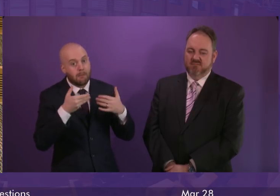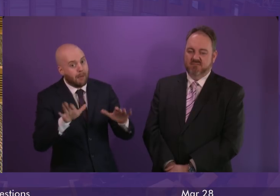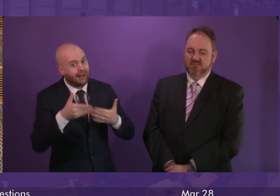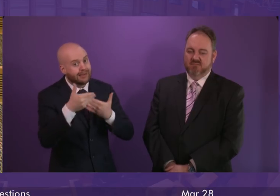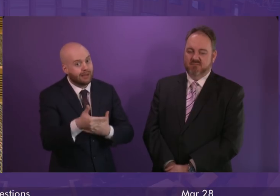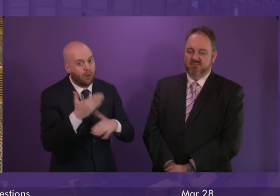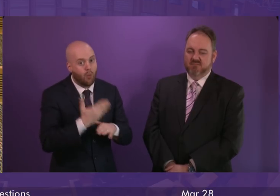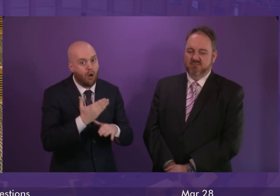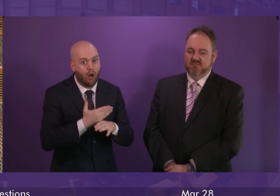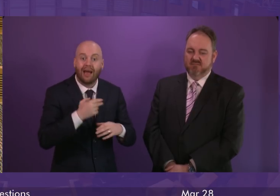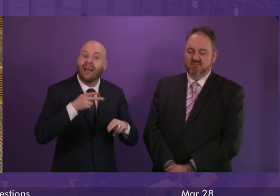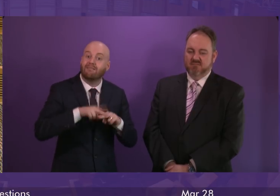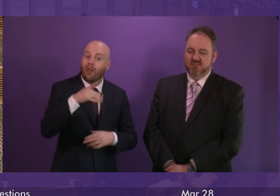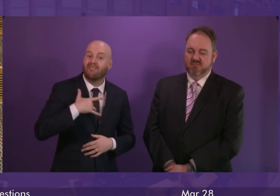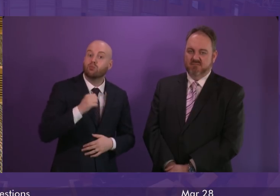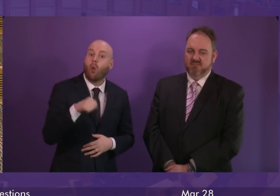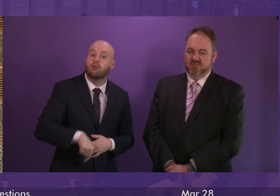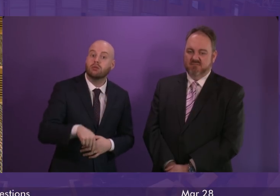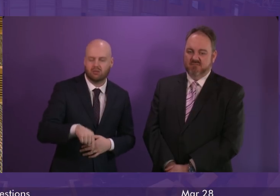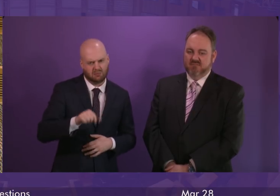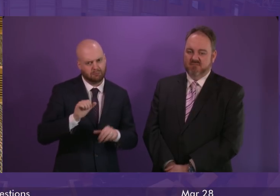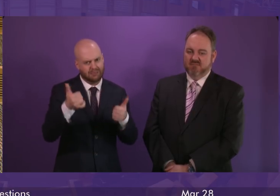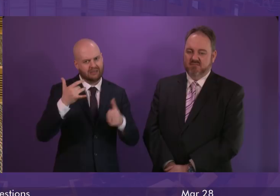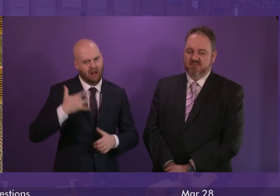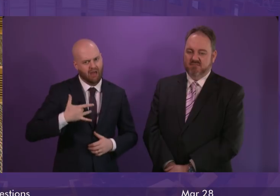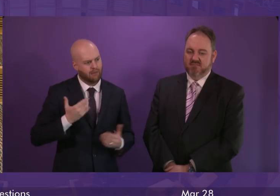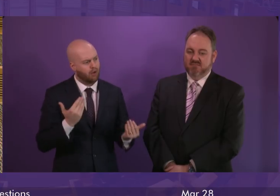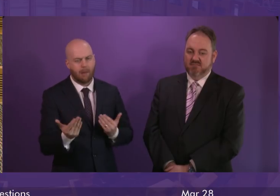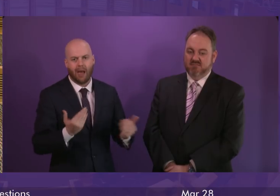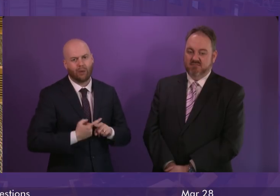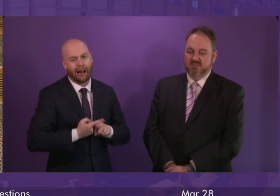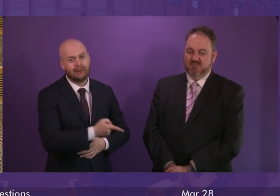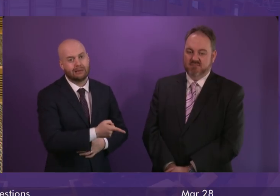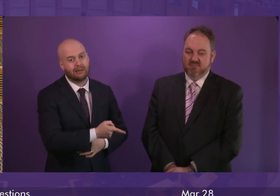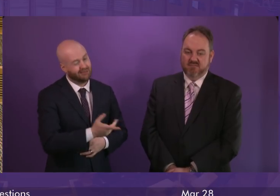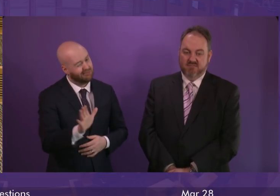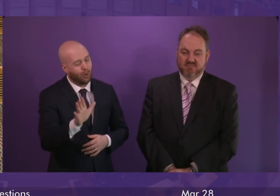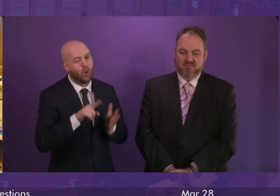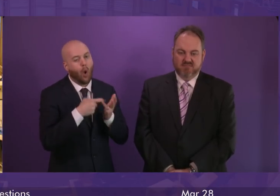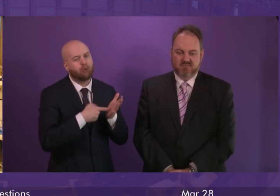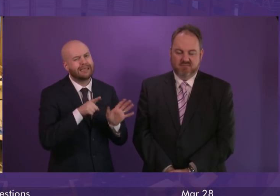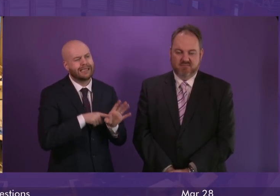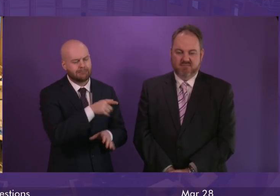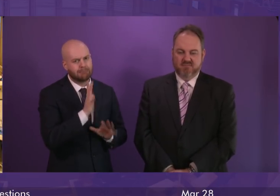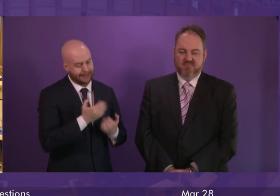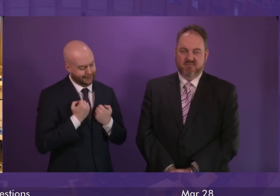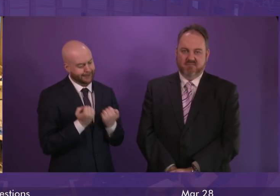better deal than their counterparts in England, and that's something the Tories should be reflecting long and hard on.